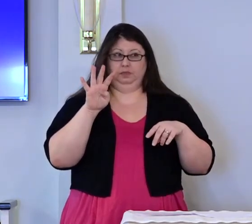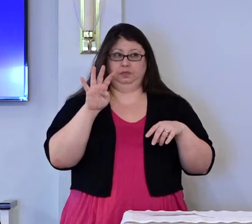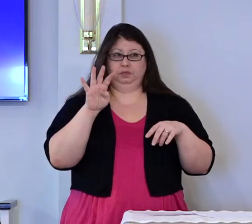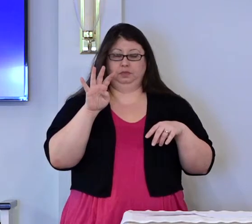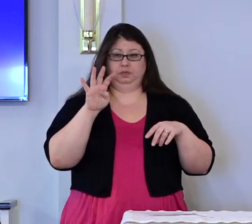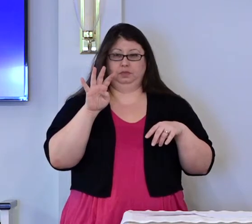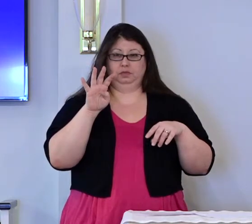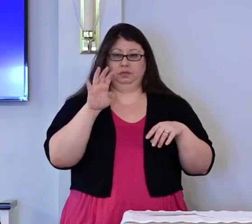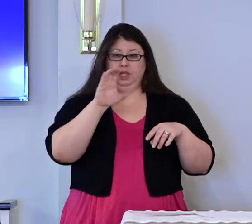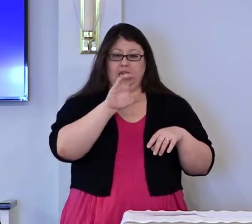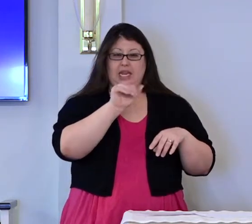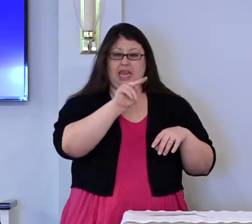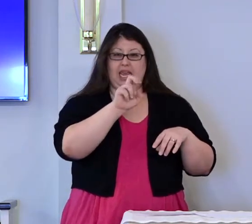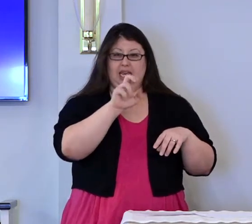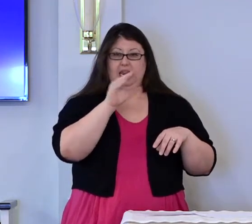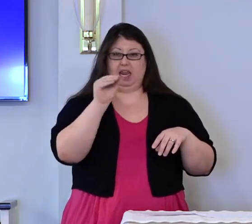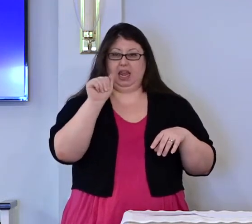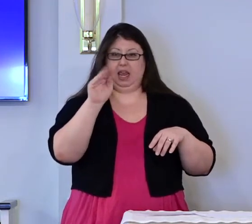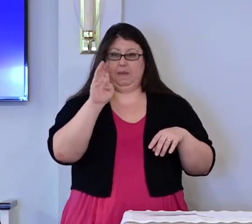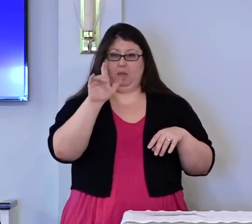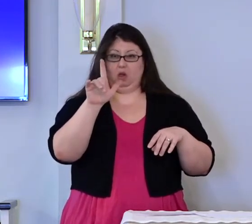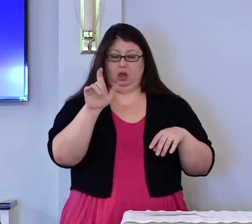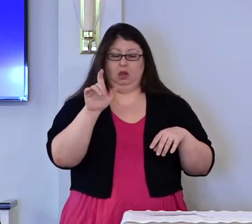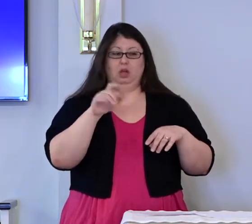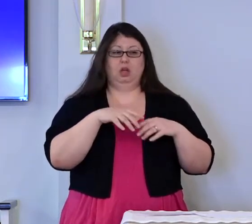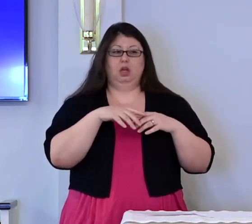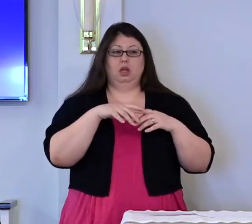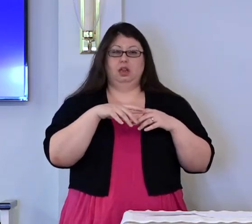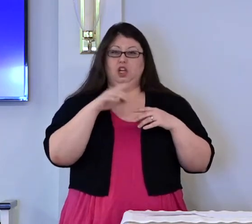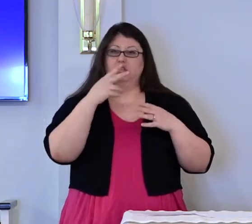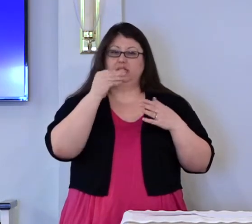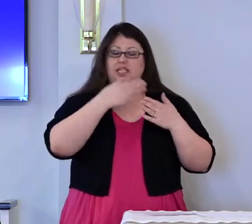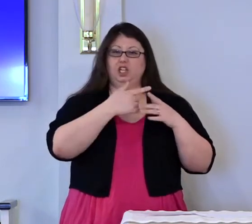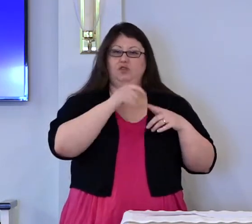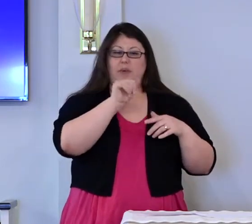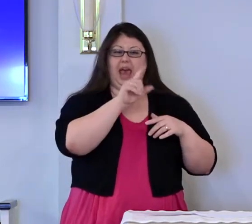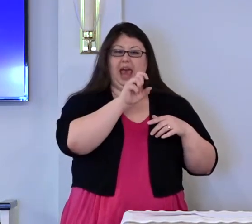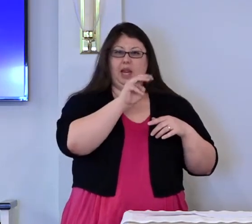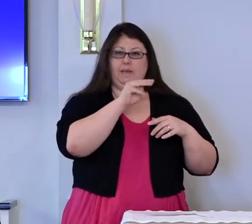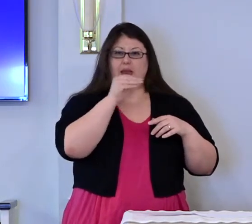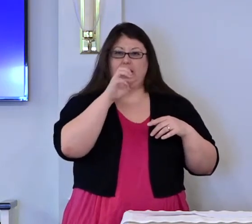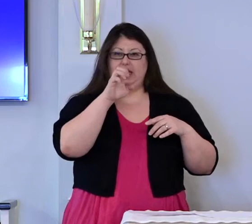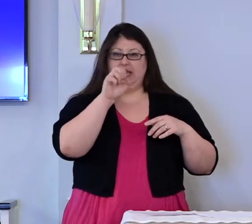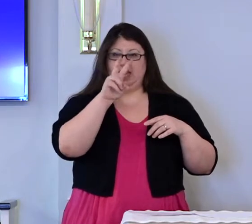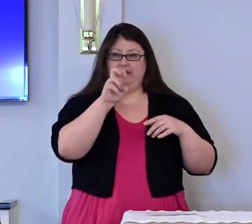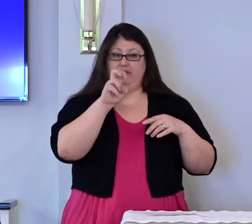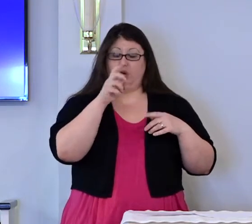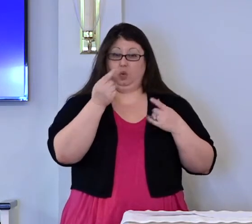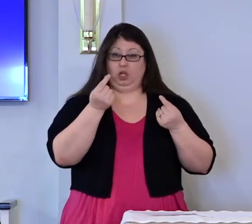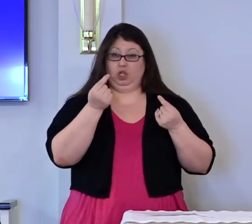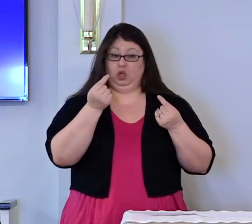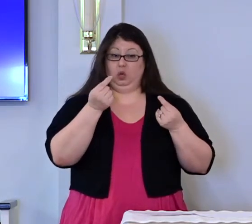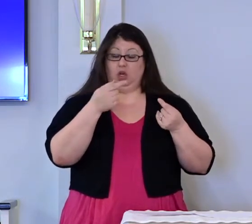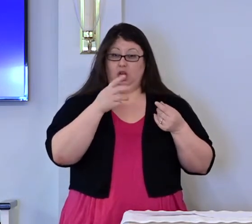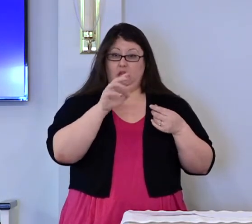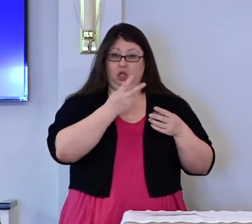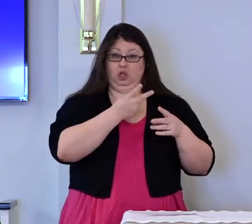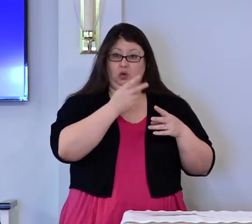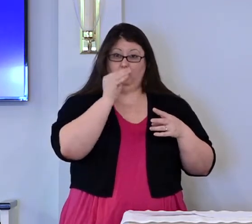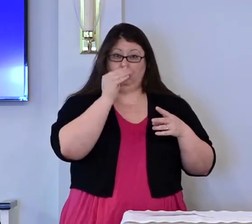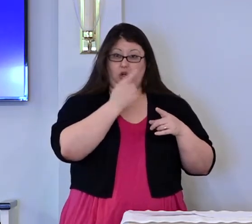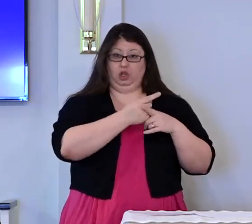Cain and Abel, the sons of Adam and Eve, have offered their sacrifices